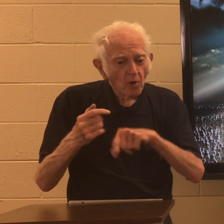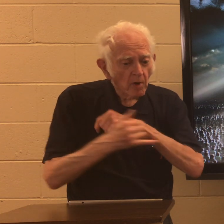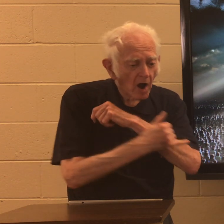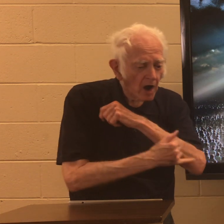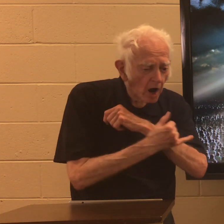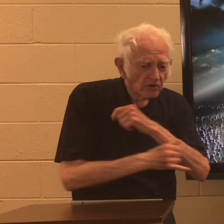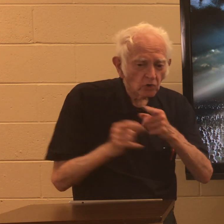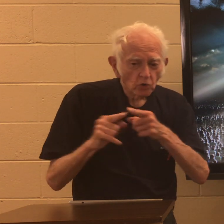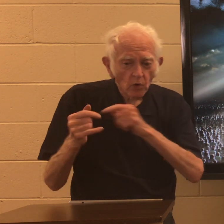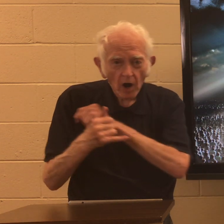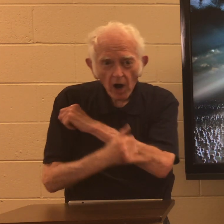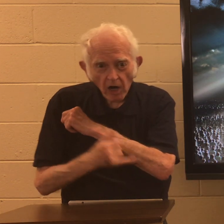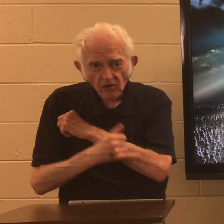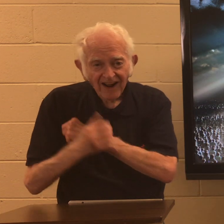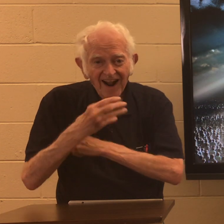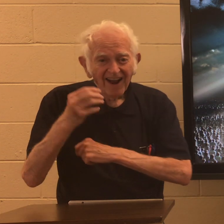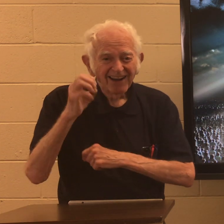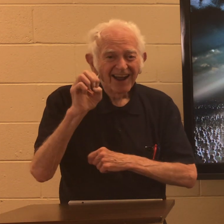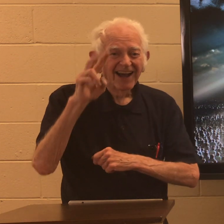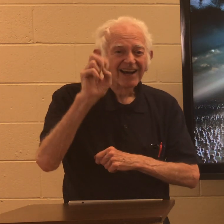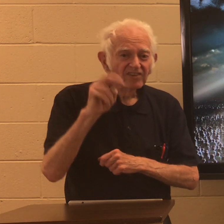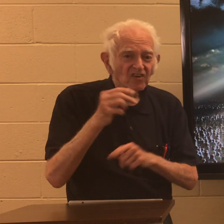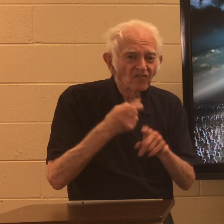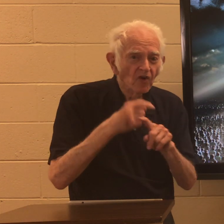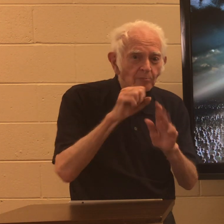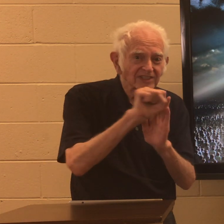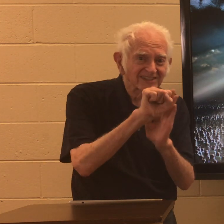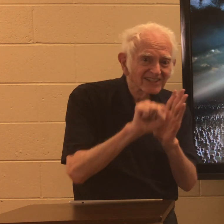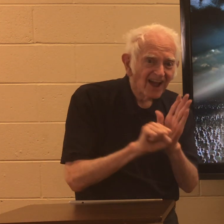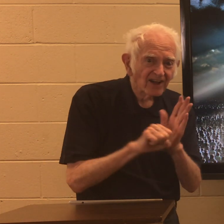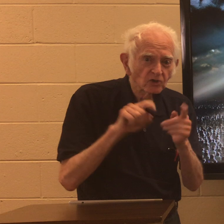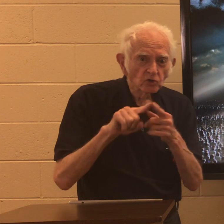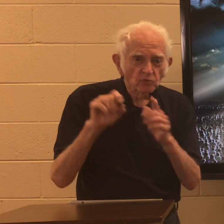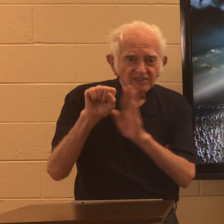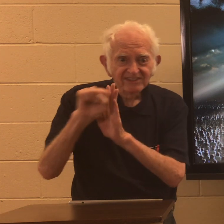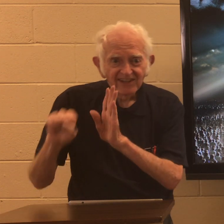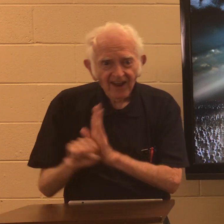from country to country. And even from state to state.